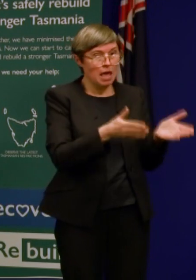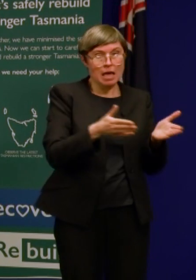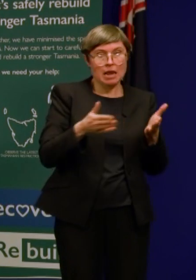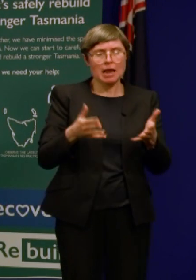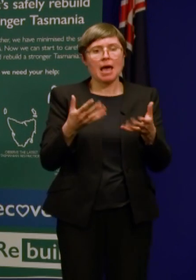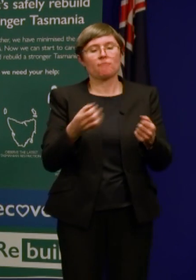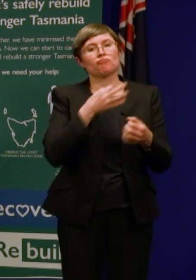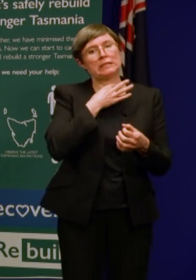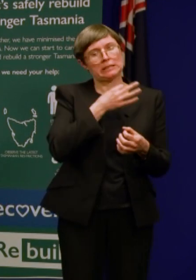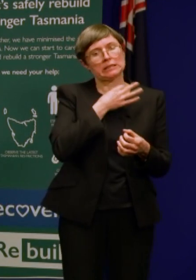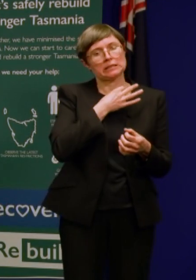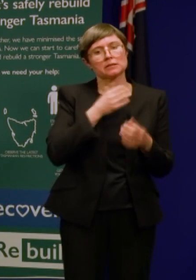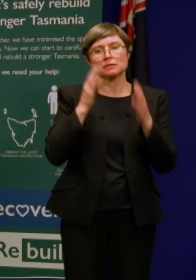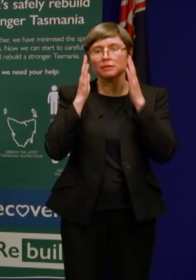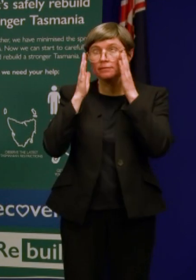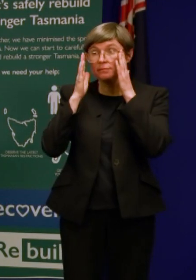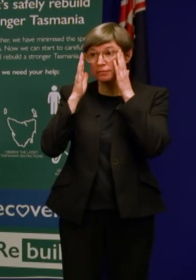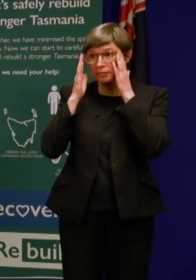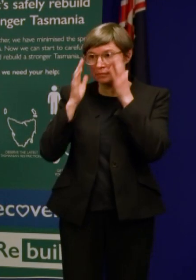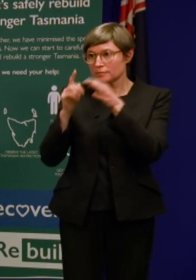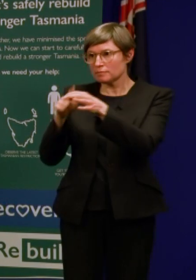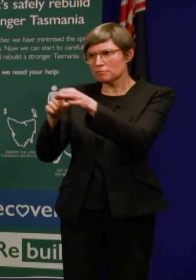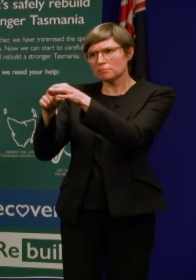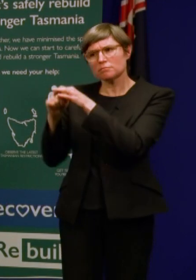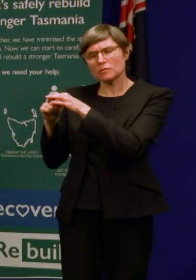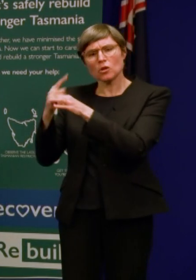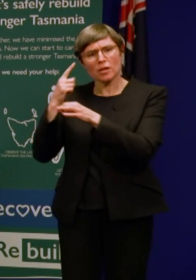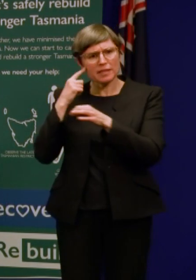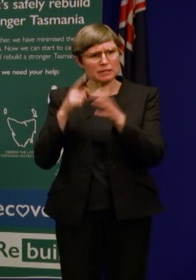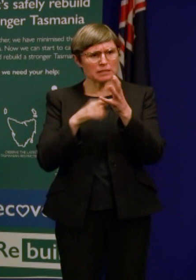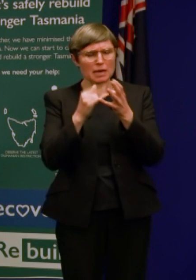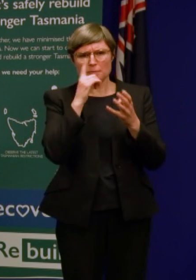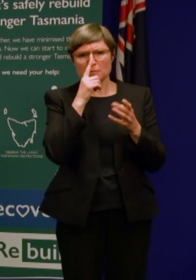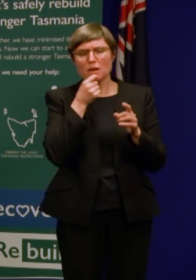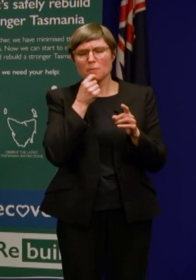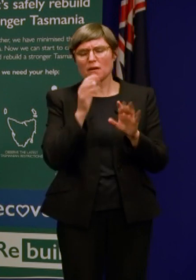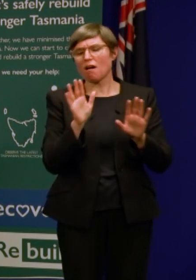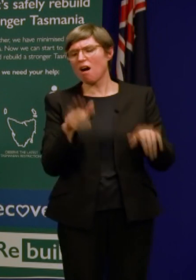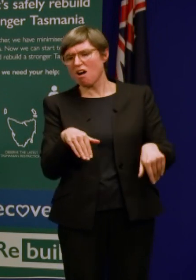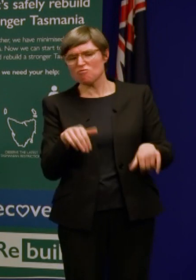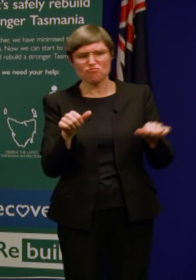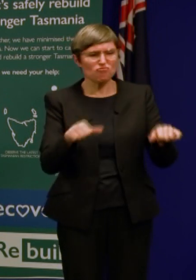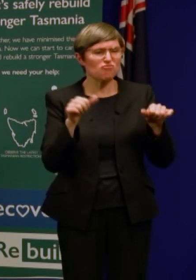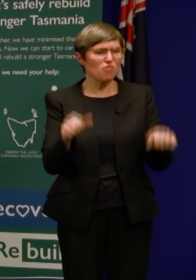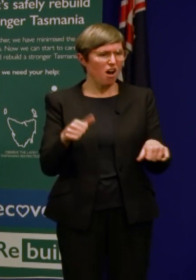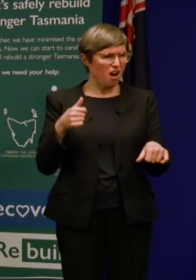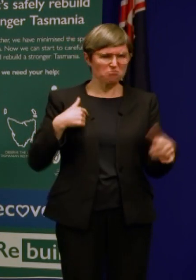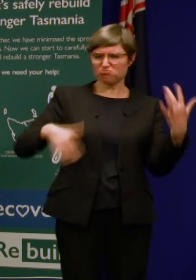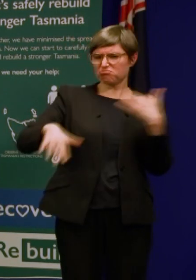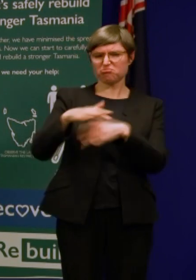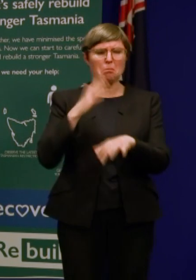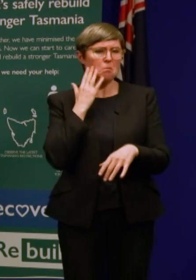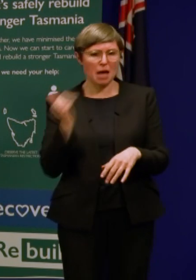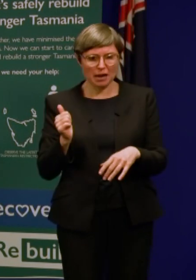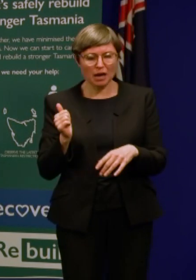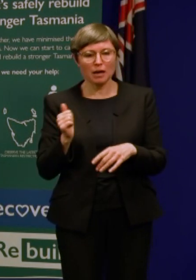Do you think Tasmanians have become complacent when it comes to social distancing and other measures? There are surveys